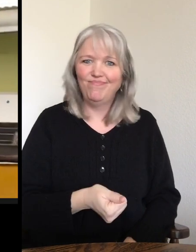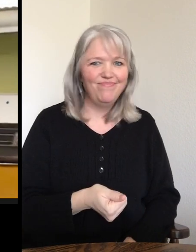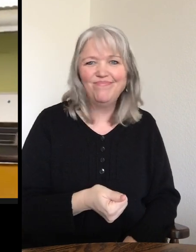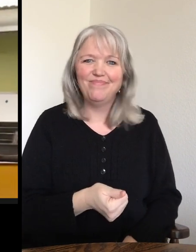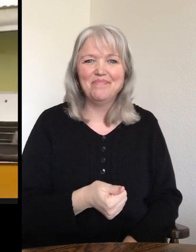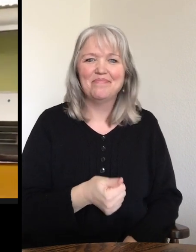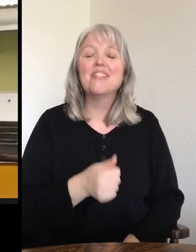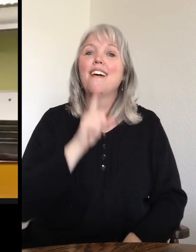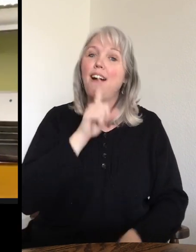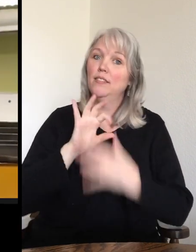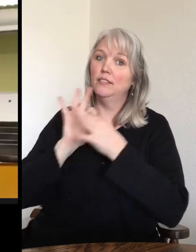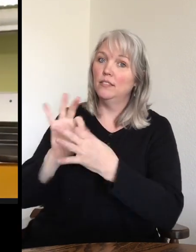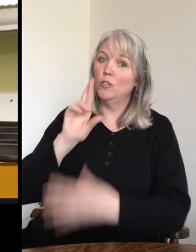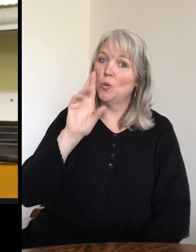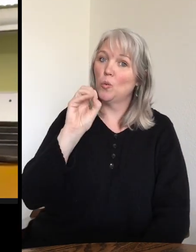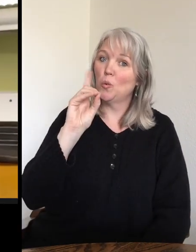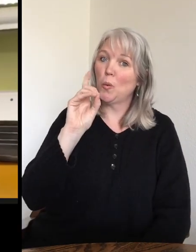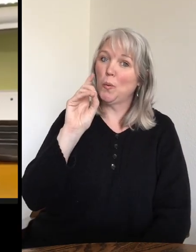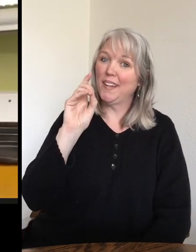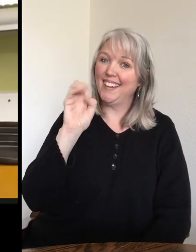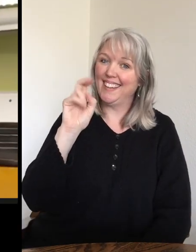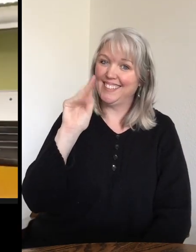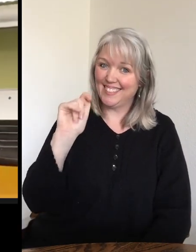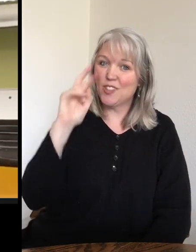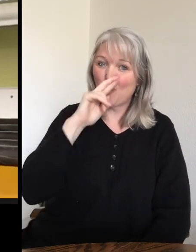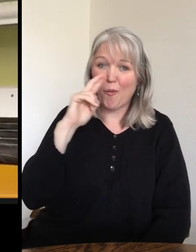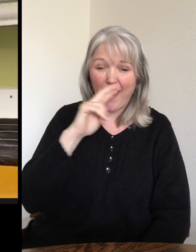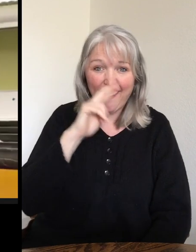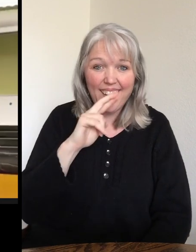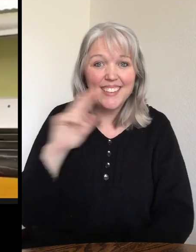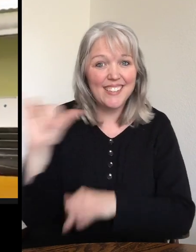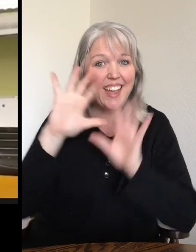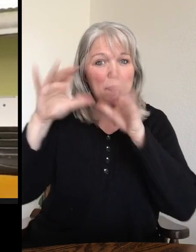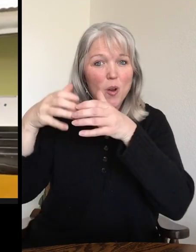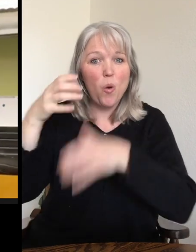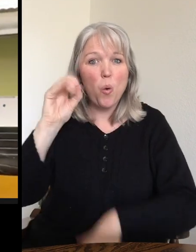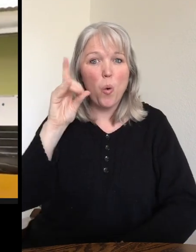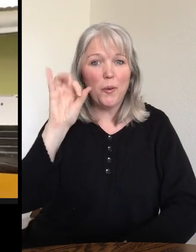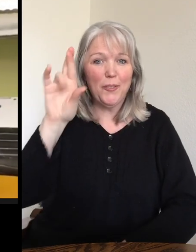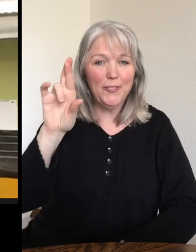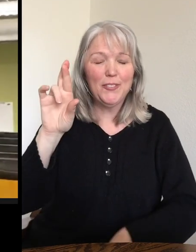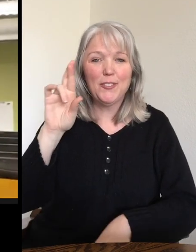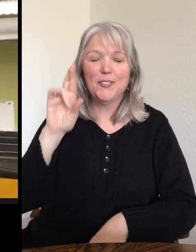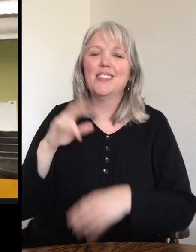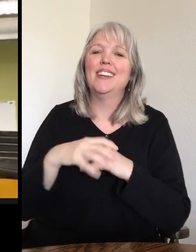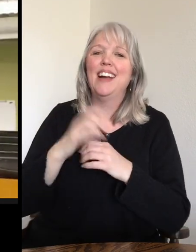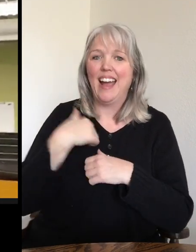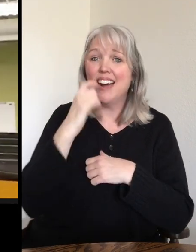pigs. They are actually related to rodents. They are in the same order as rodents. And they have teeth